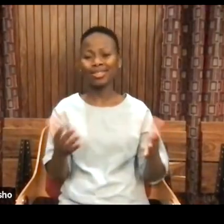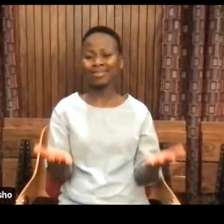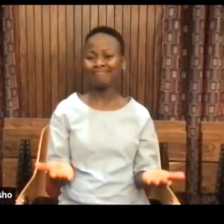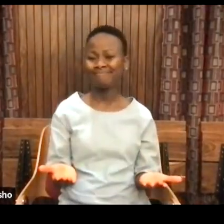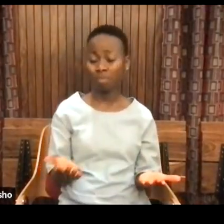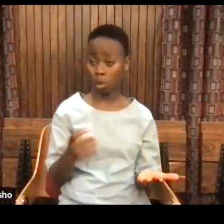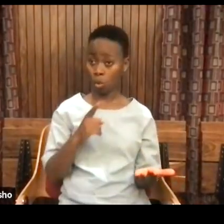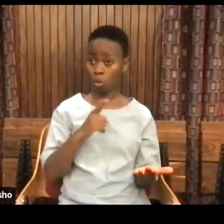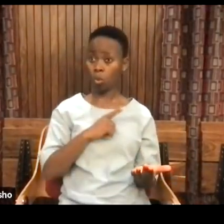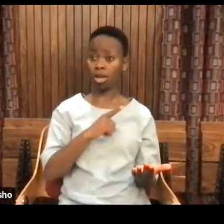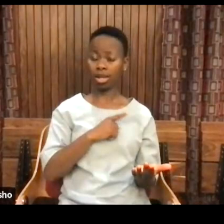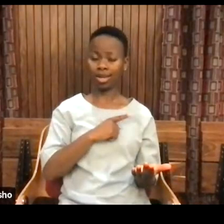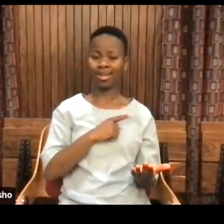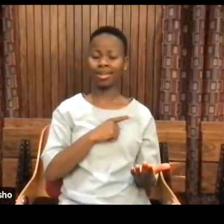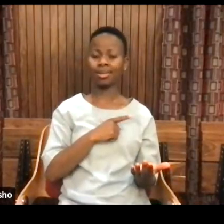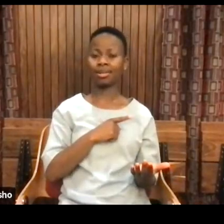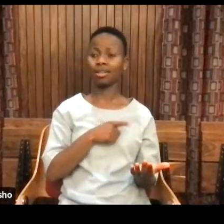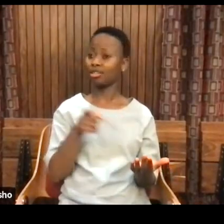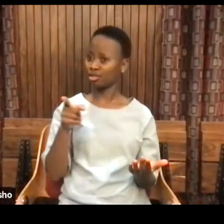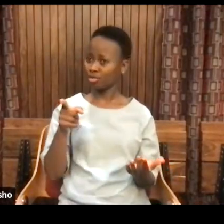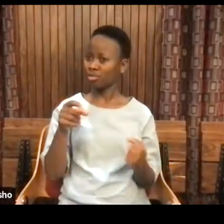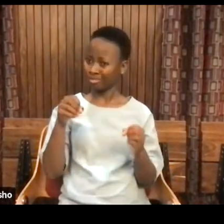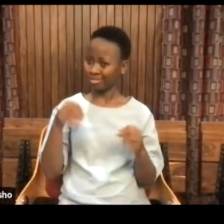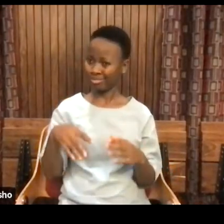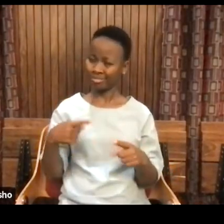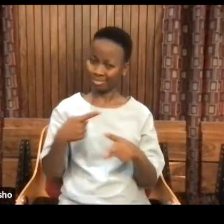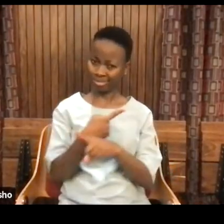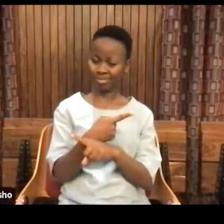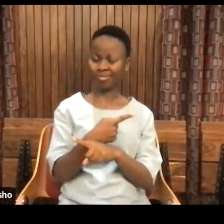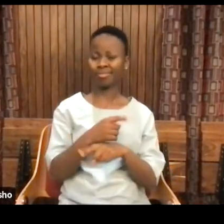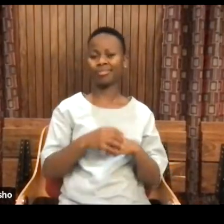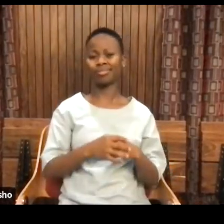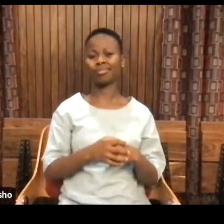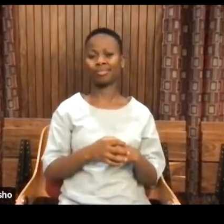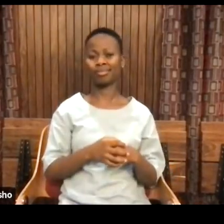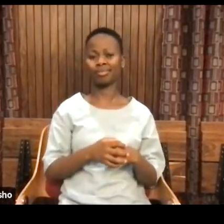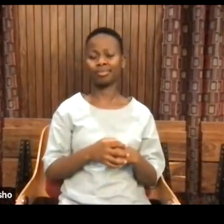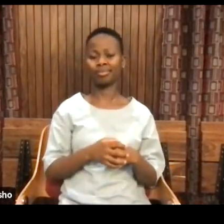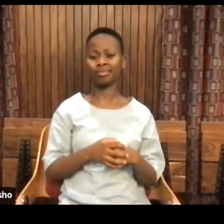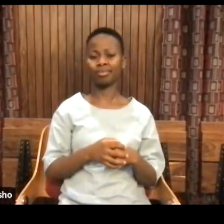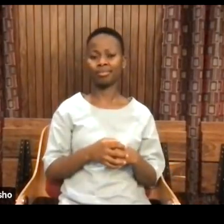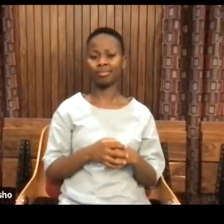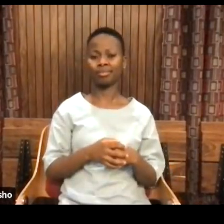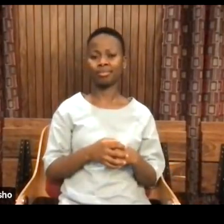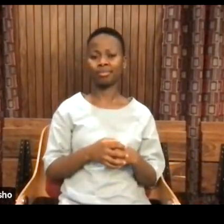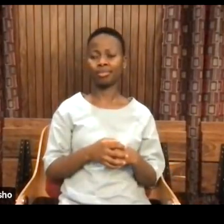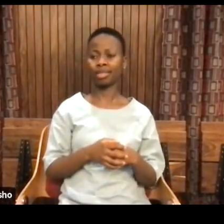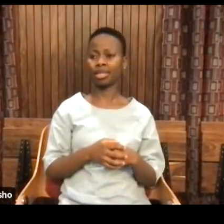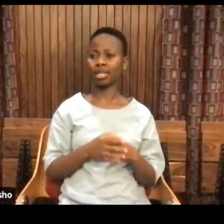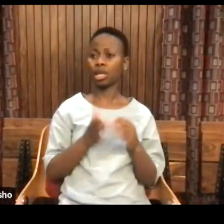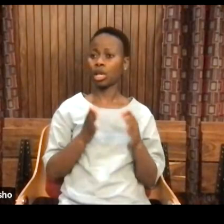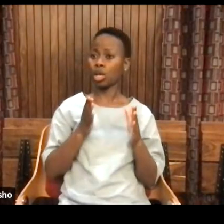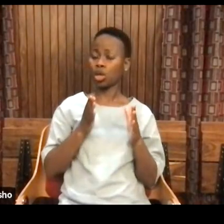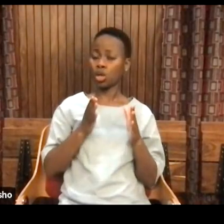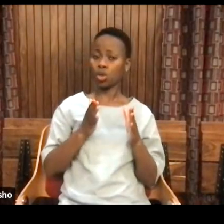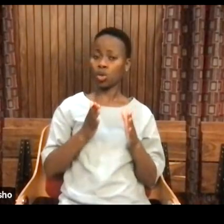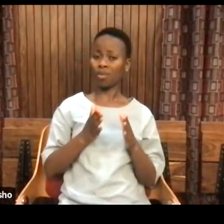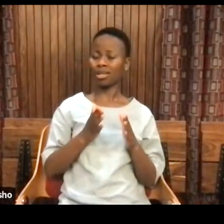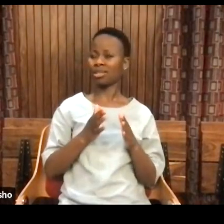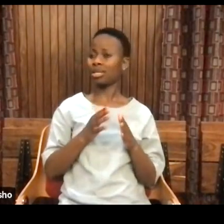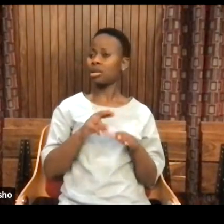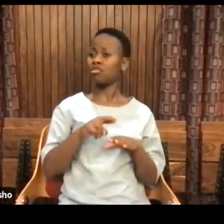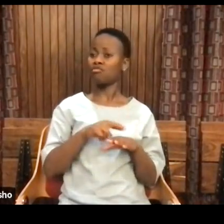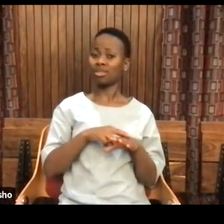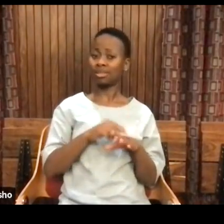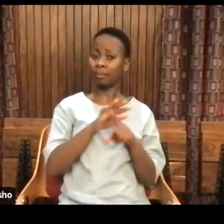And the reason is, should you make those who set as a standard racism,